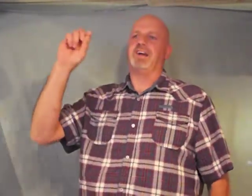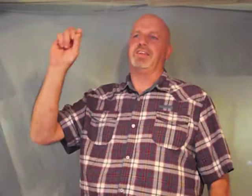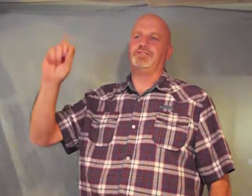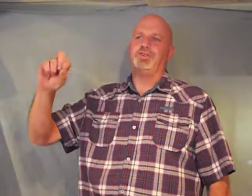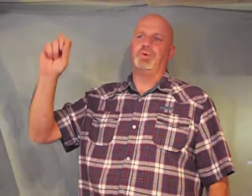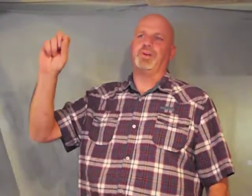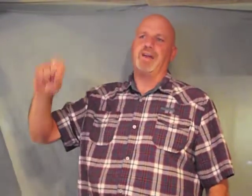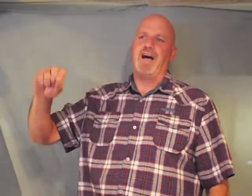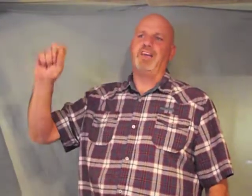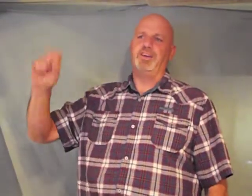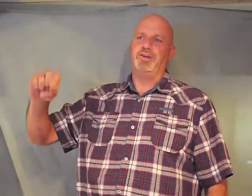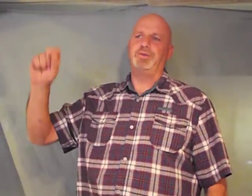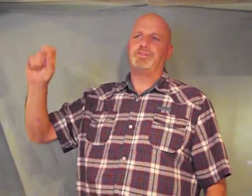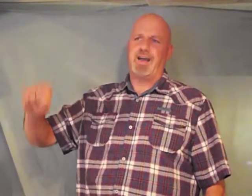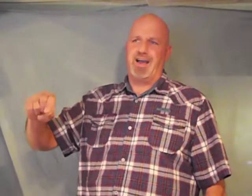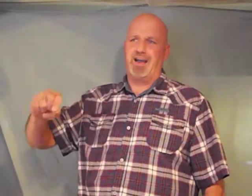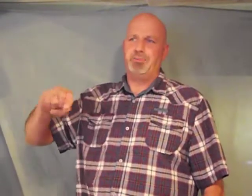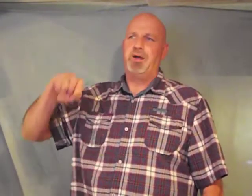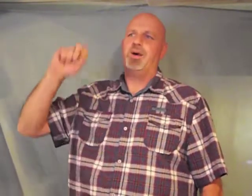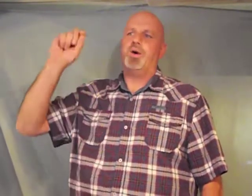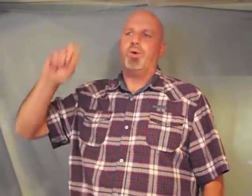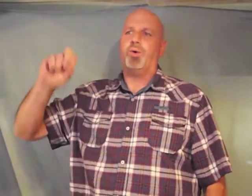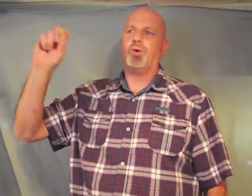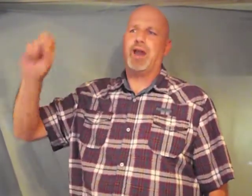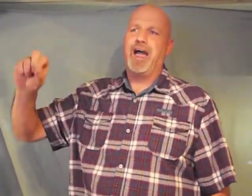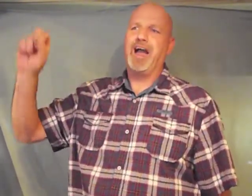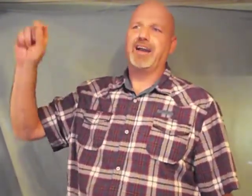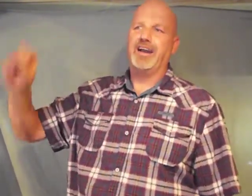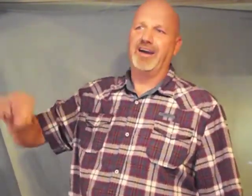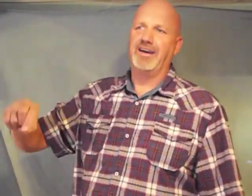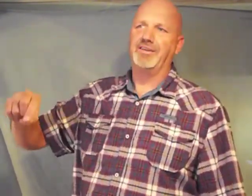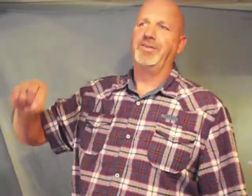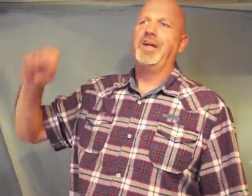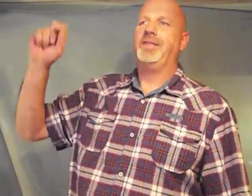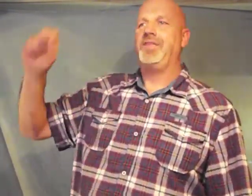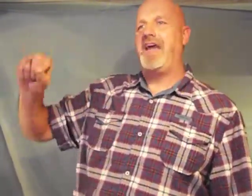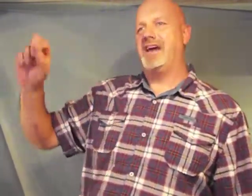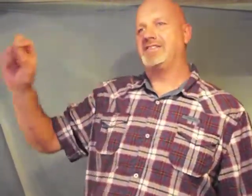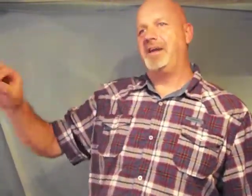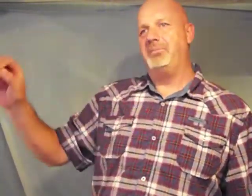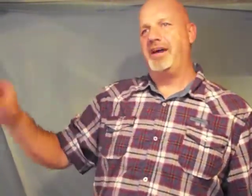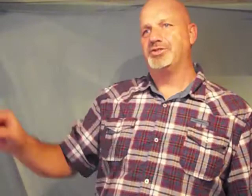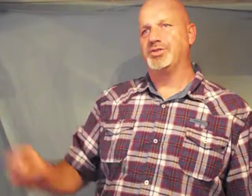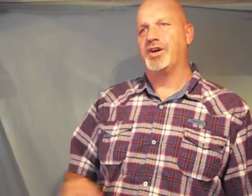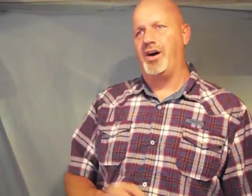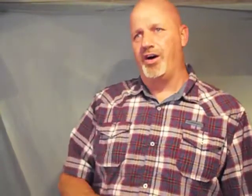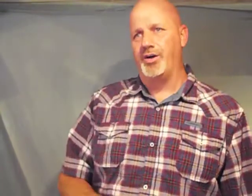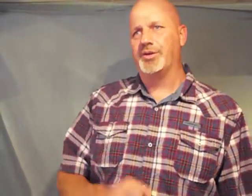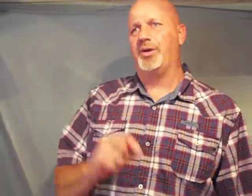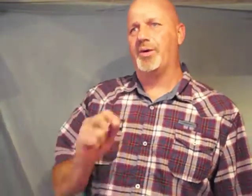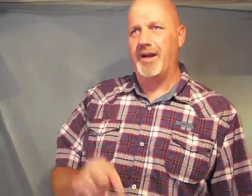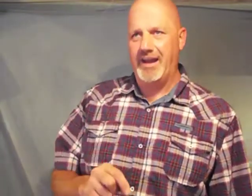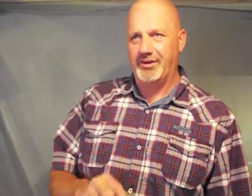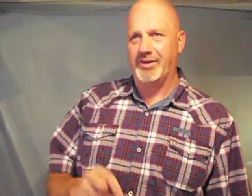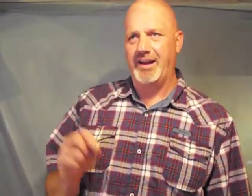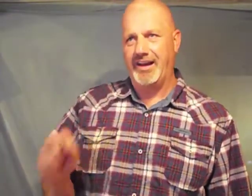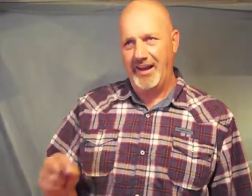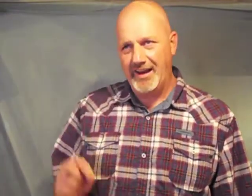that you will not use time or lack of as a measure to halt or hinder in any